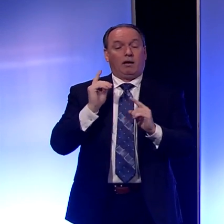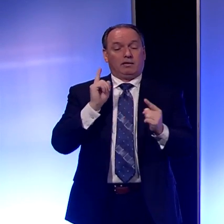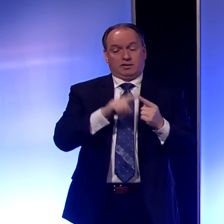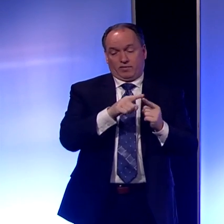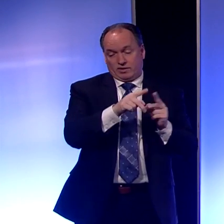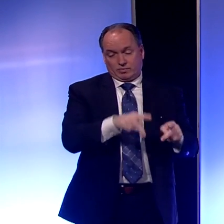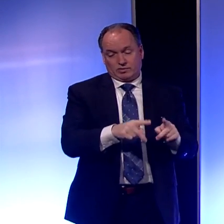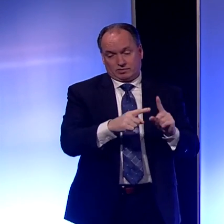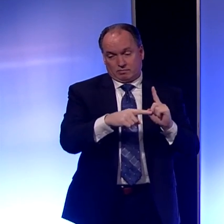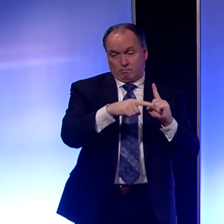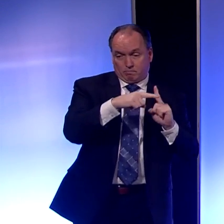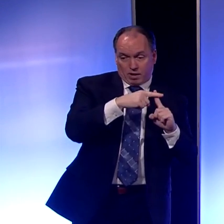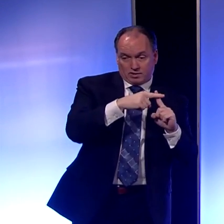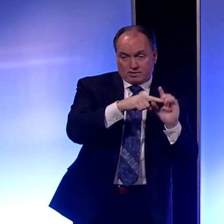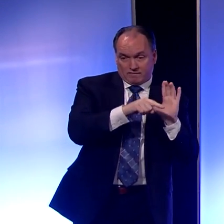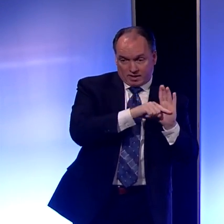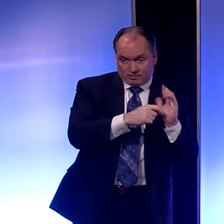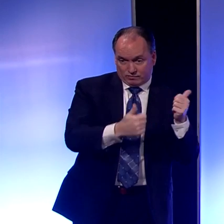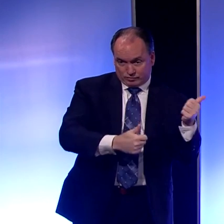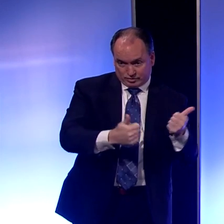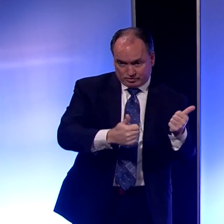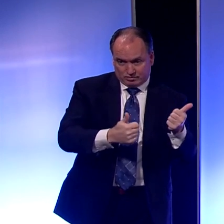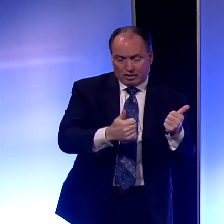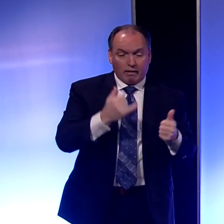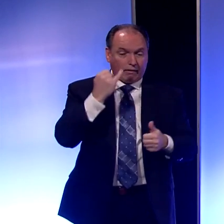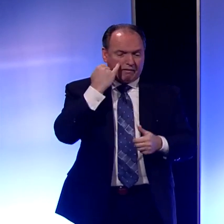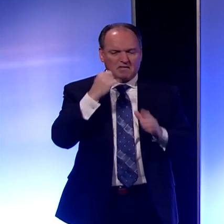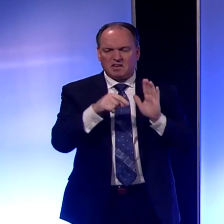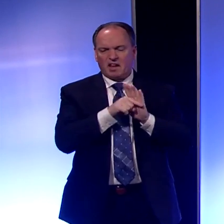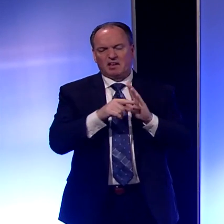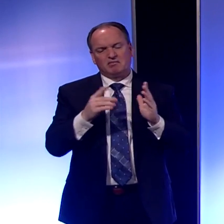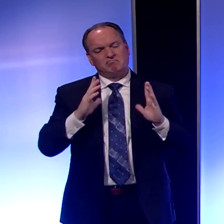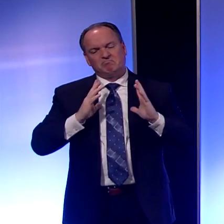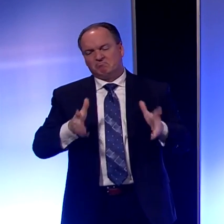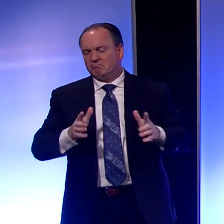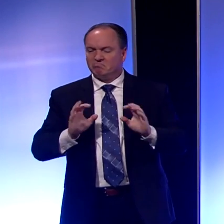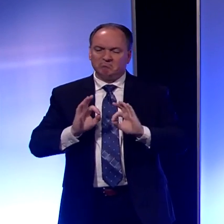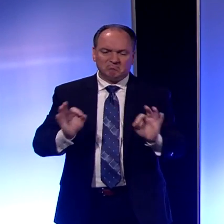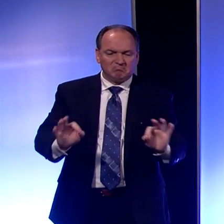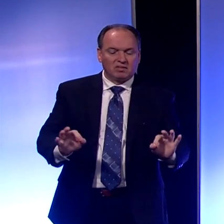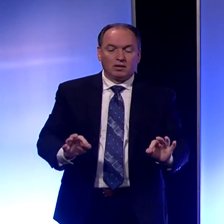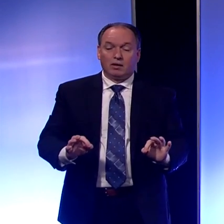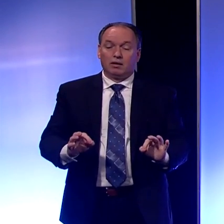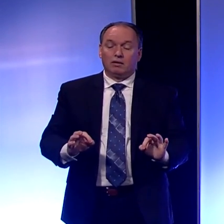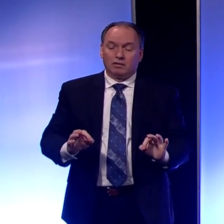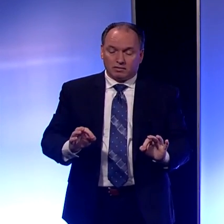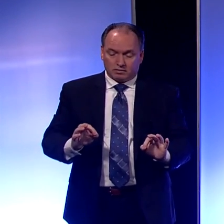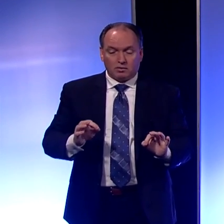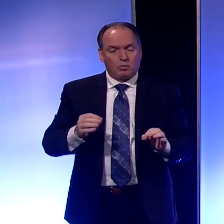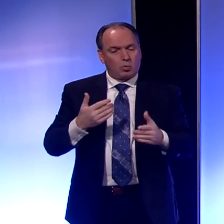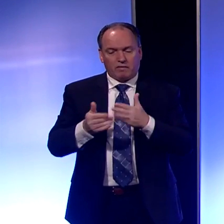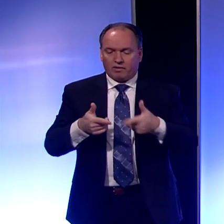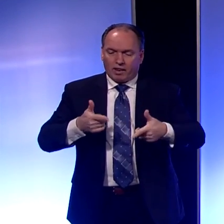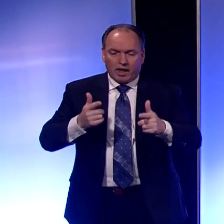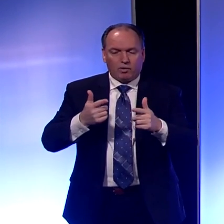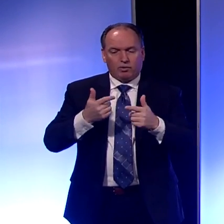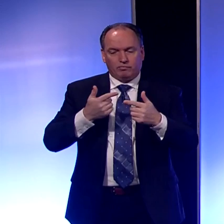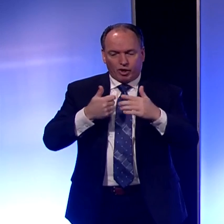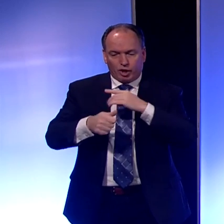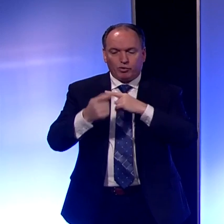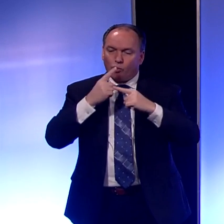are positive or negative. If they're negative, then everybody can go back to doing what is allowable under the order. So